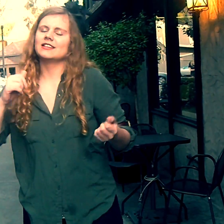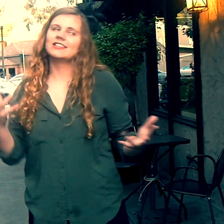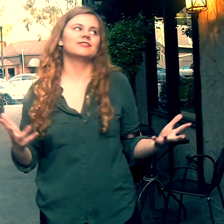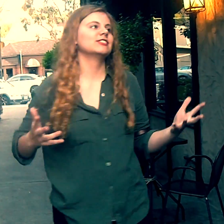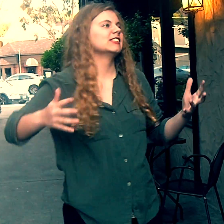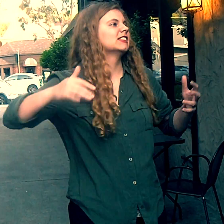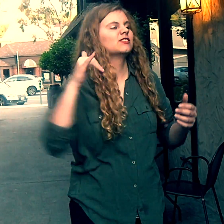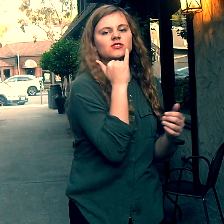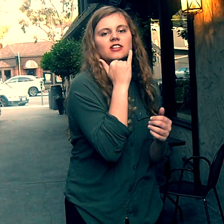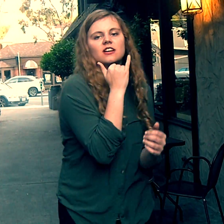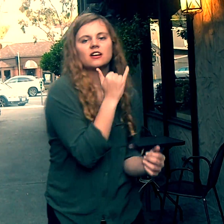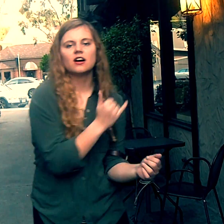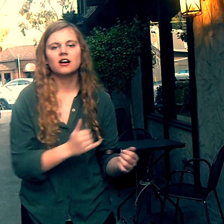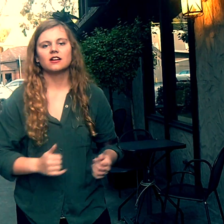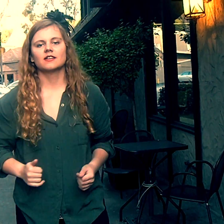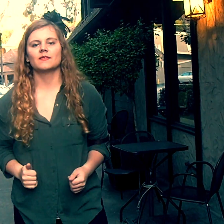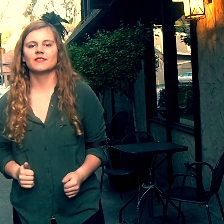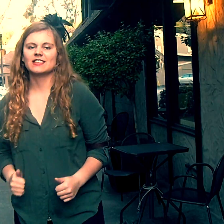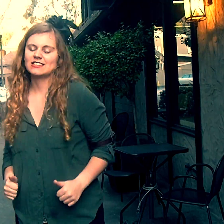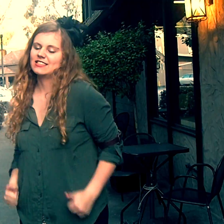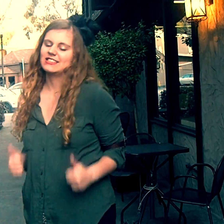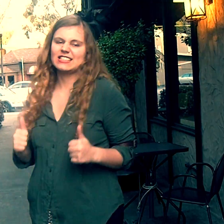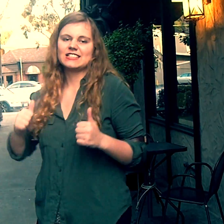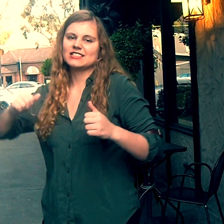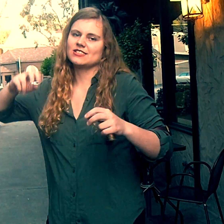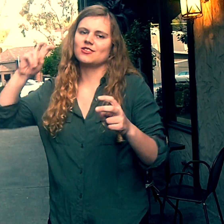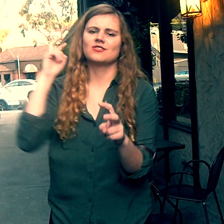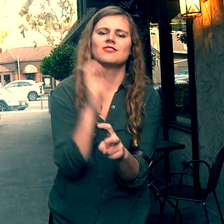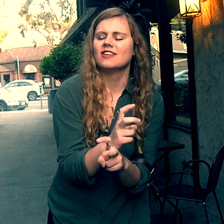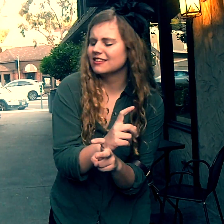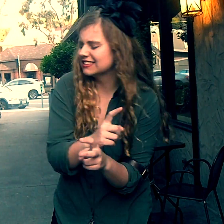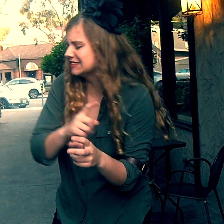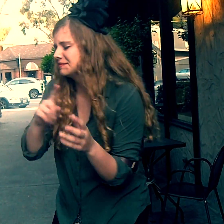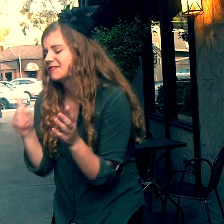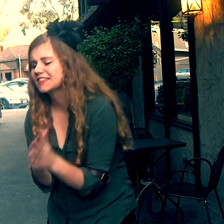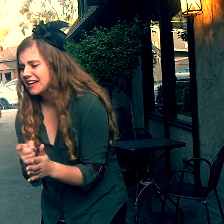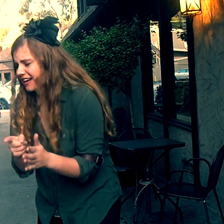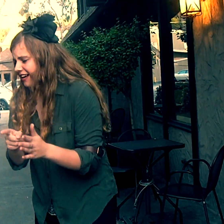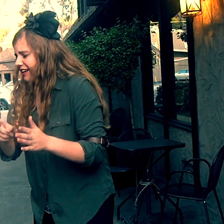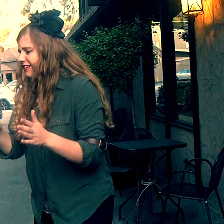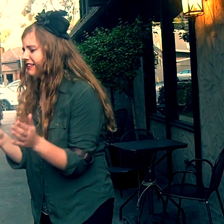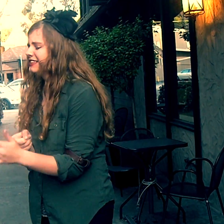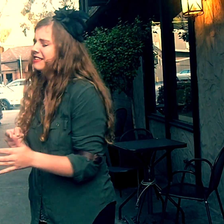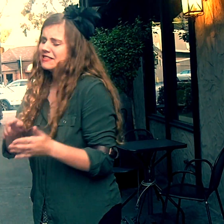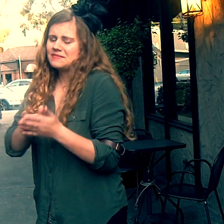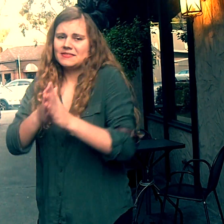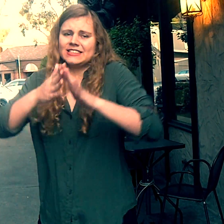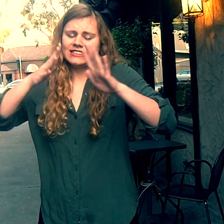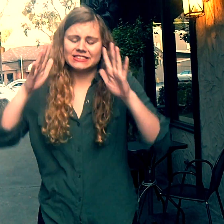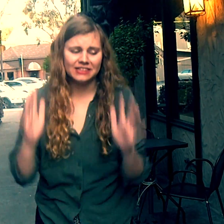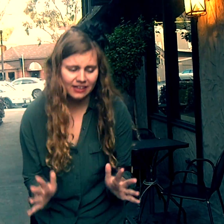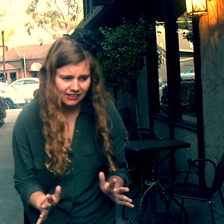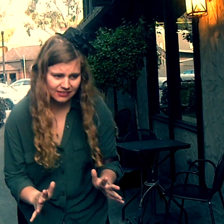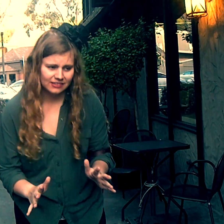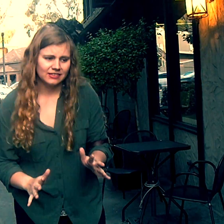everything's wrong It just gets so hard sometimes Be calm,